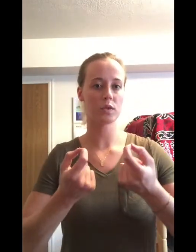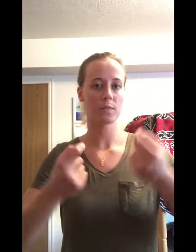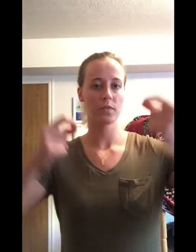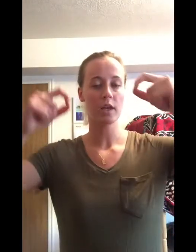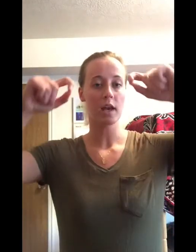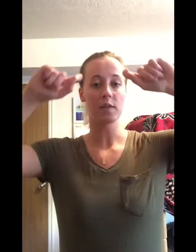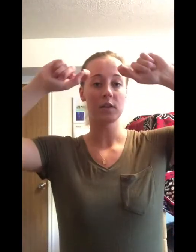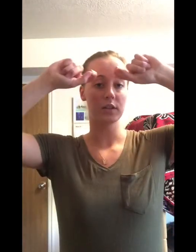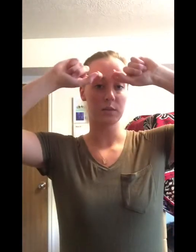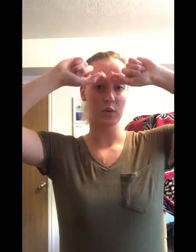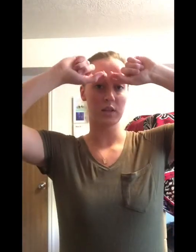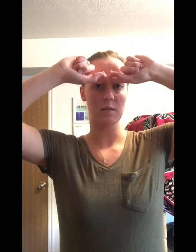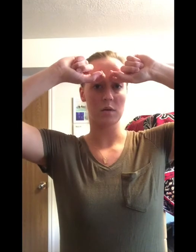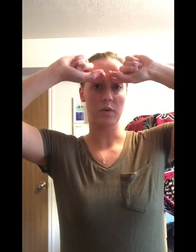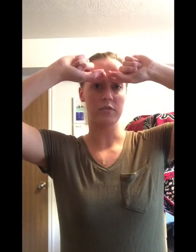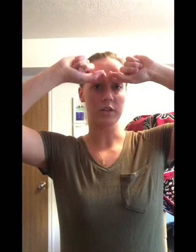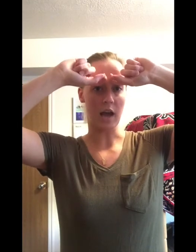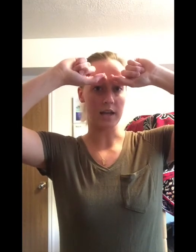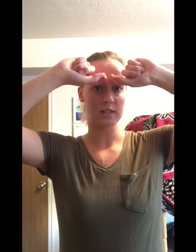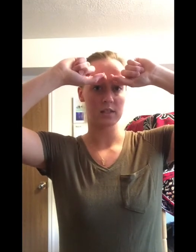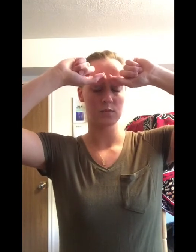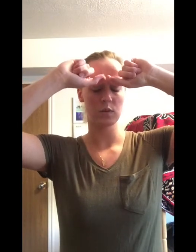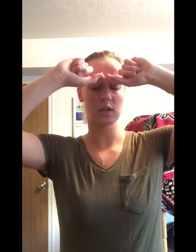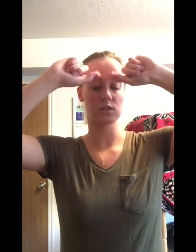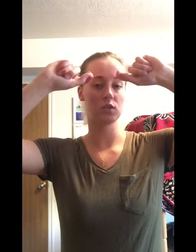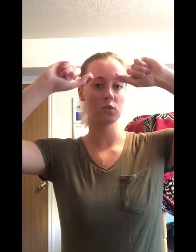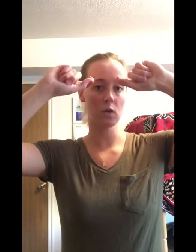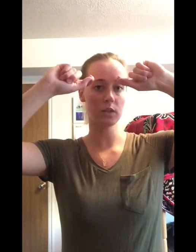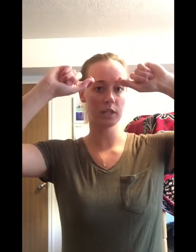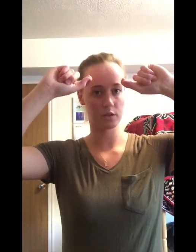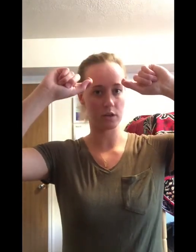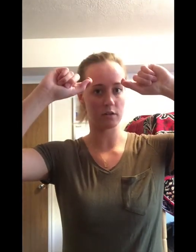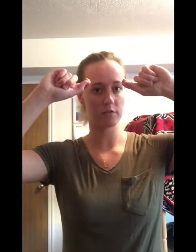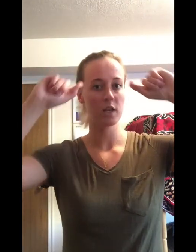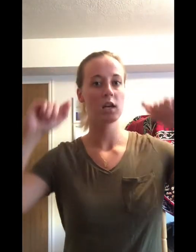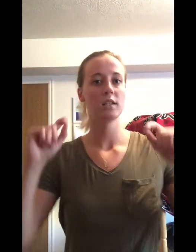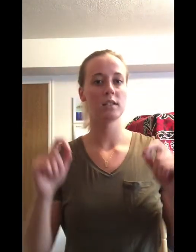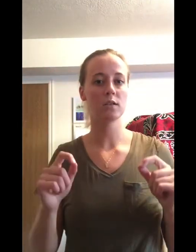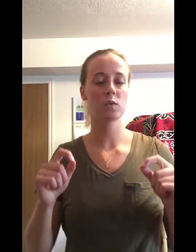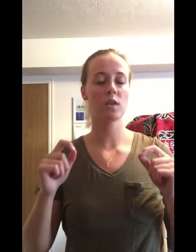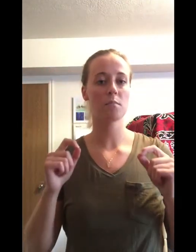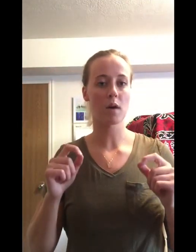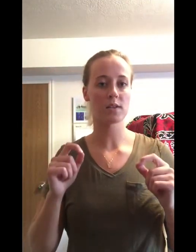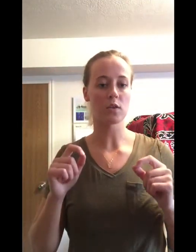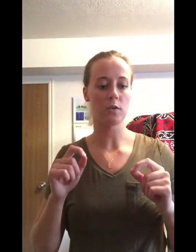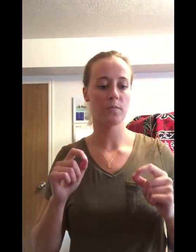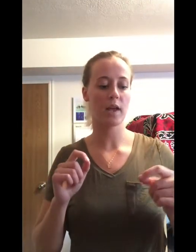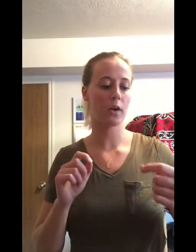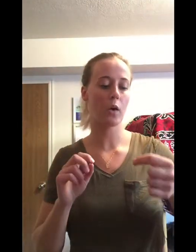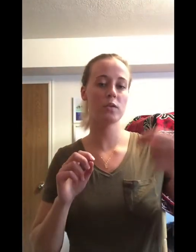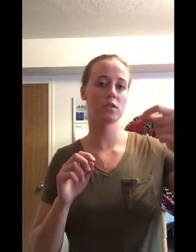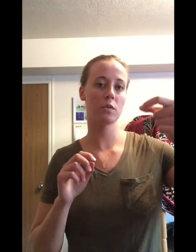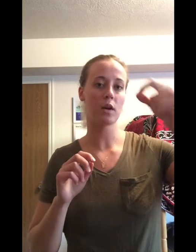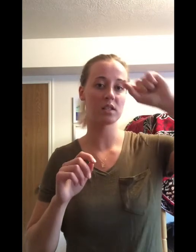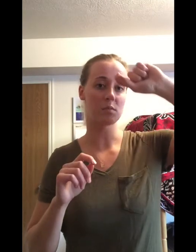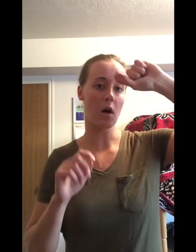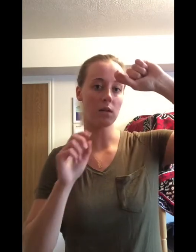and then you're going to put them above your eyes. Because the trochlear nerve deals with a muscle that goes through a small